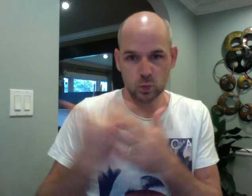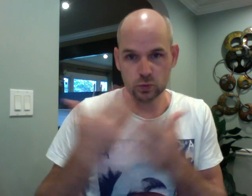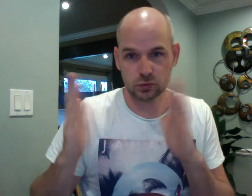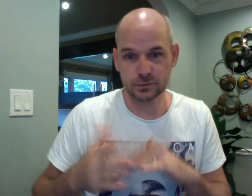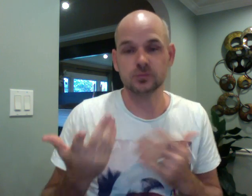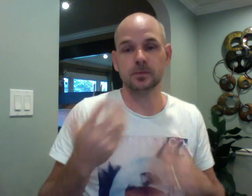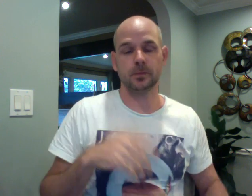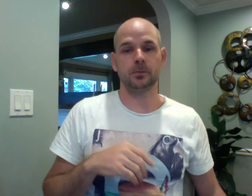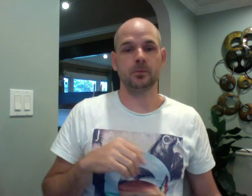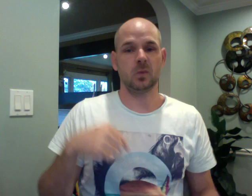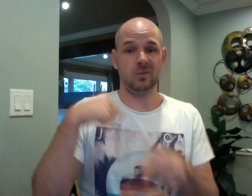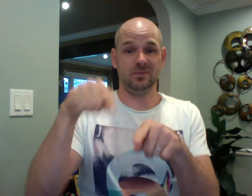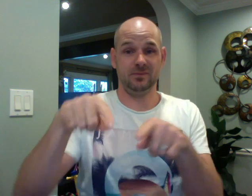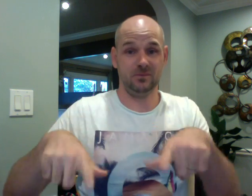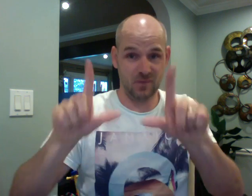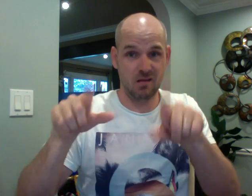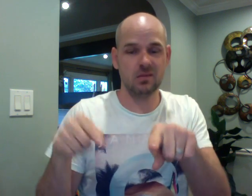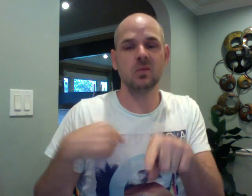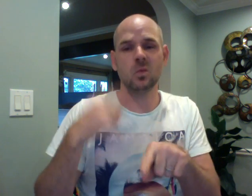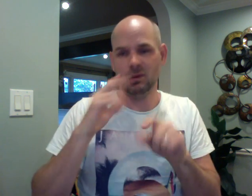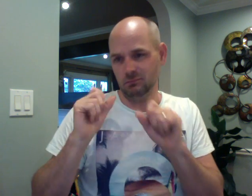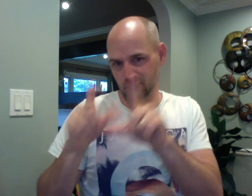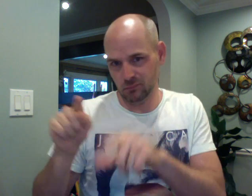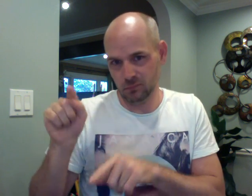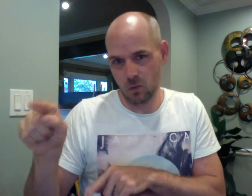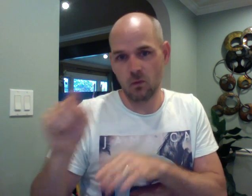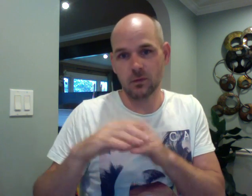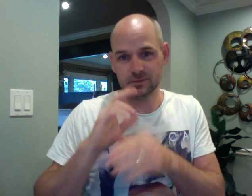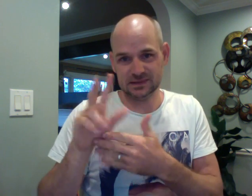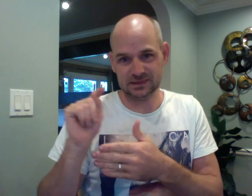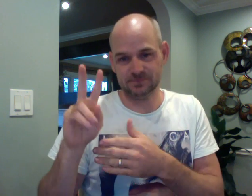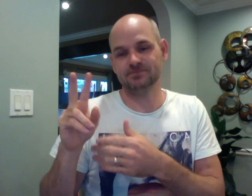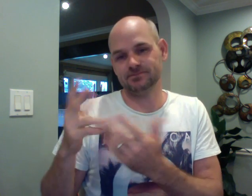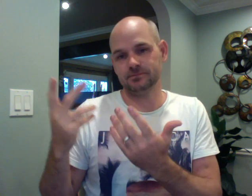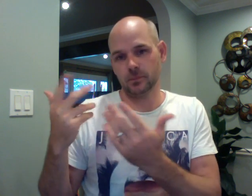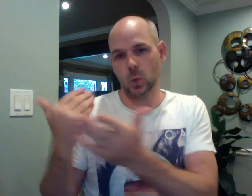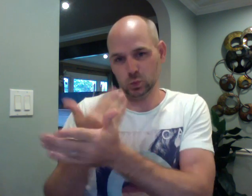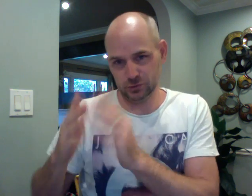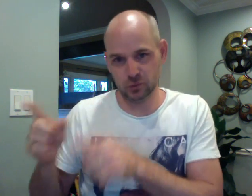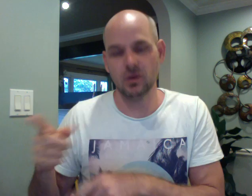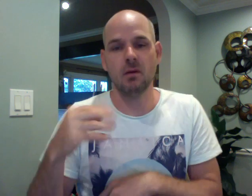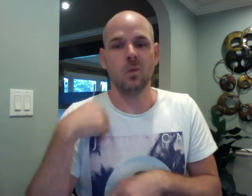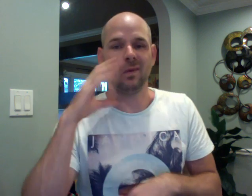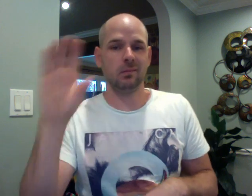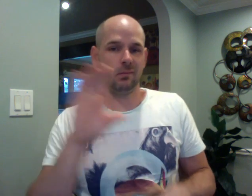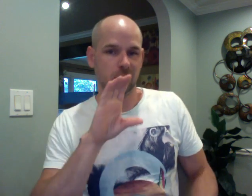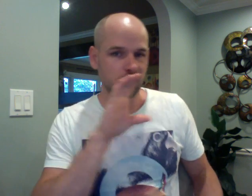I need to wear hair. The wind is how I like the world is